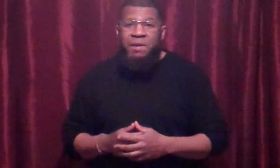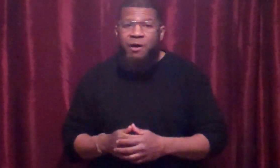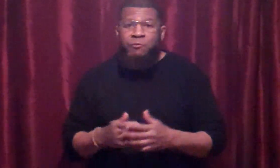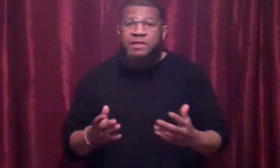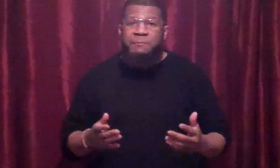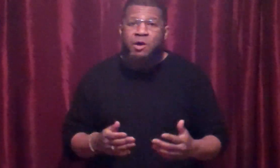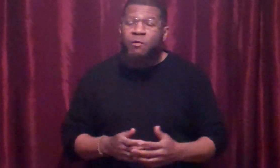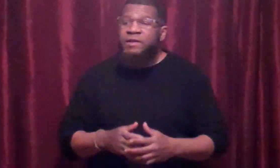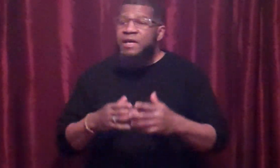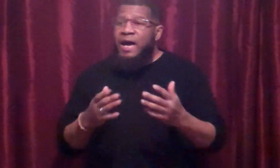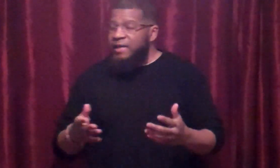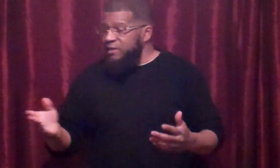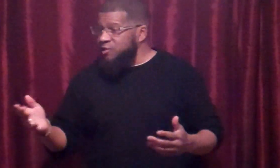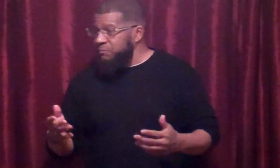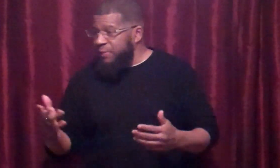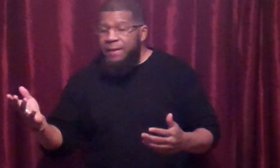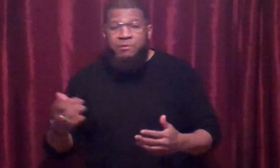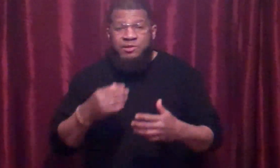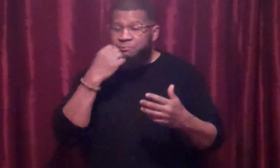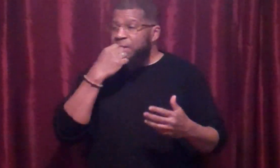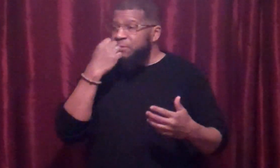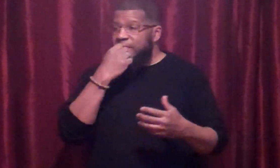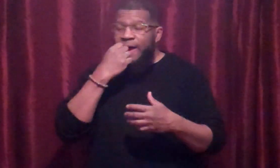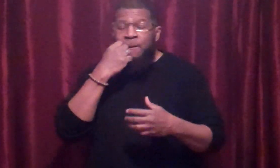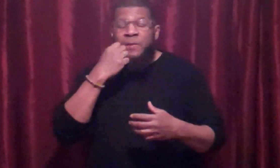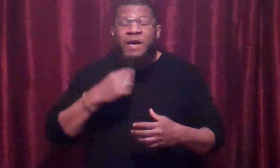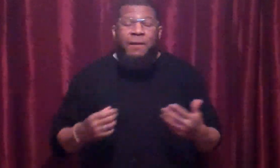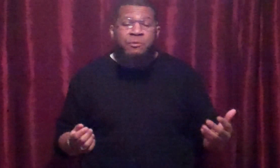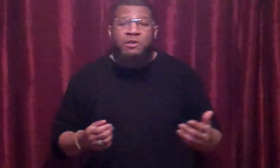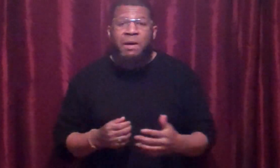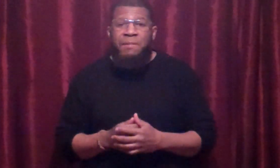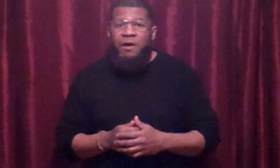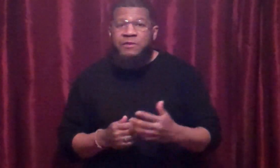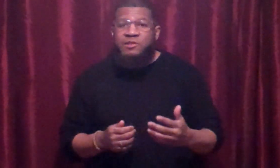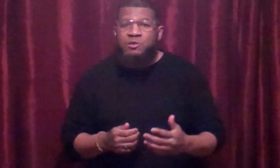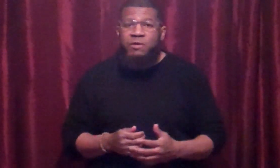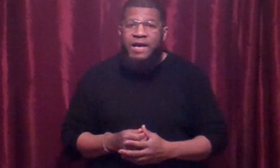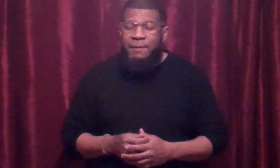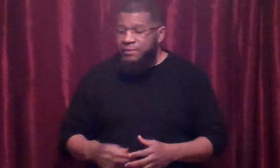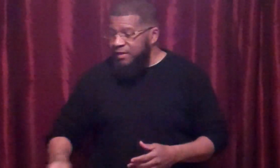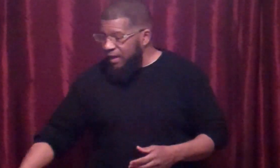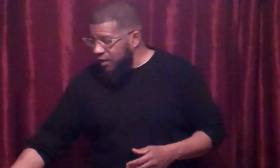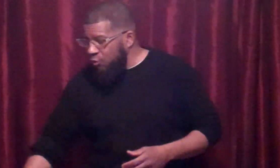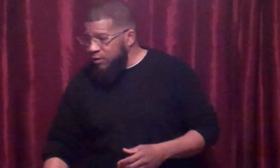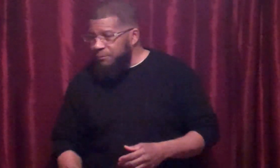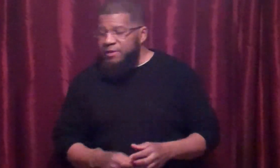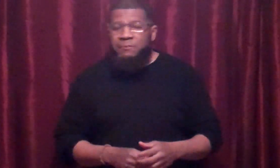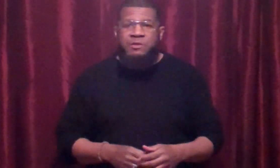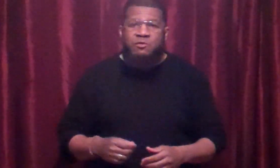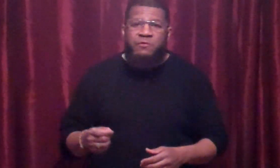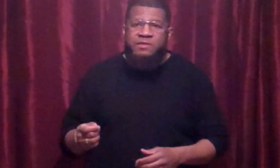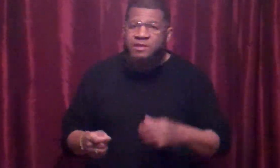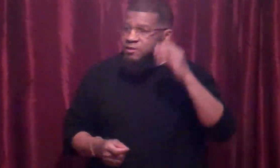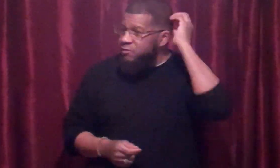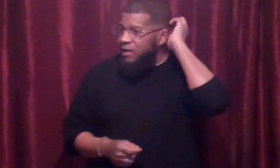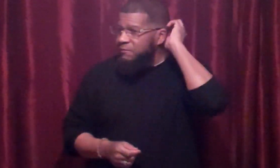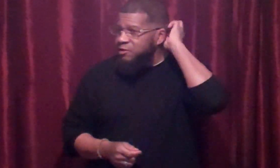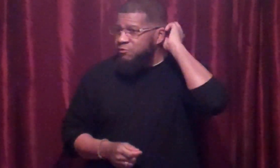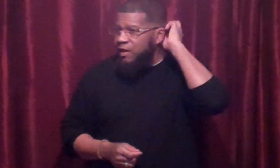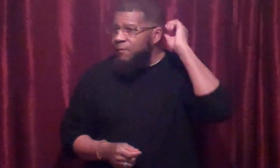mouth. We kept going. I get some paper, some paper towel. I put it in my mouth. He says, what happened? I go, and I pick up the tooth. I said, knock my tooth out.